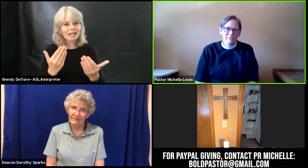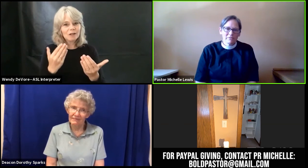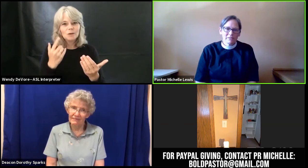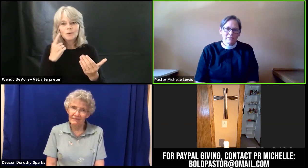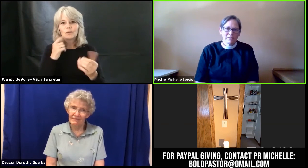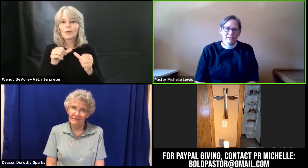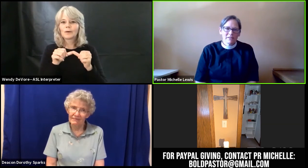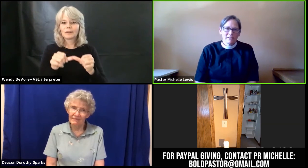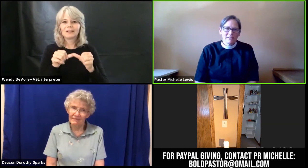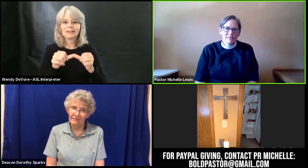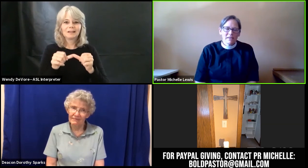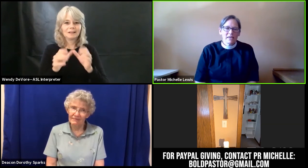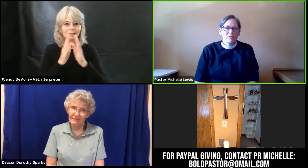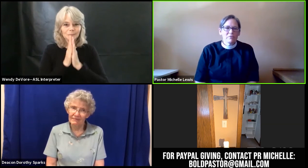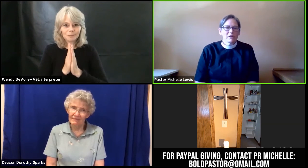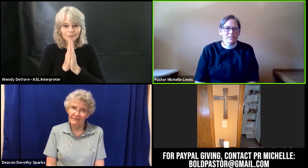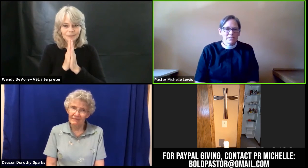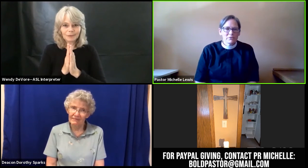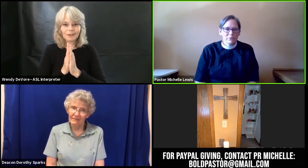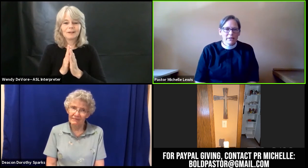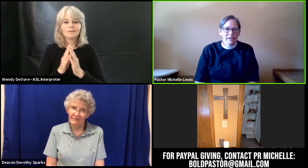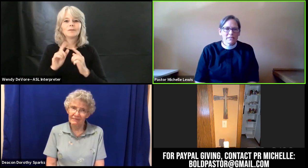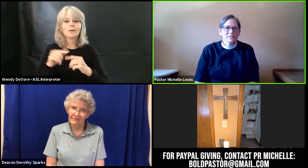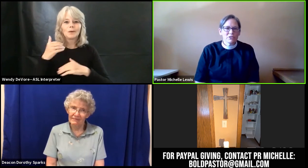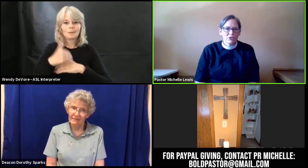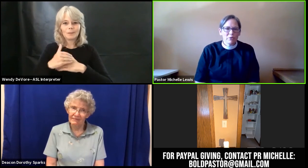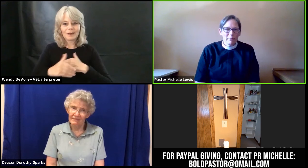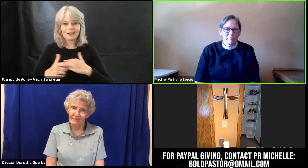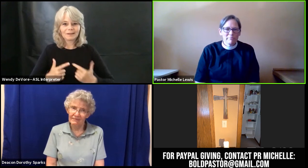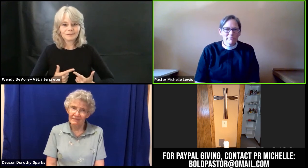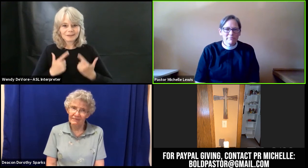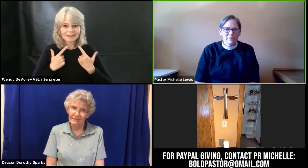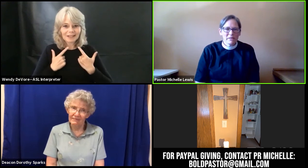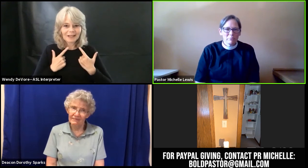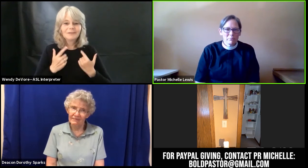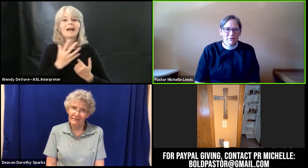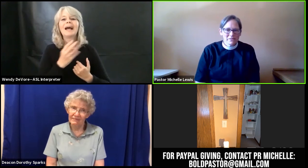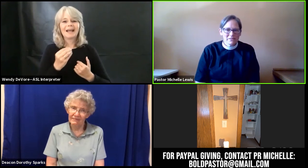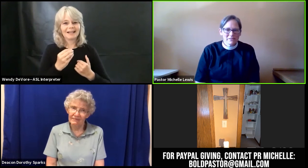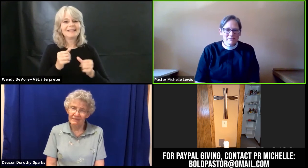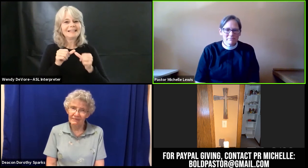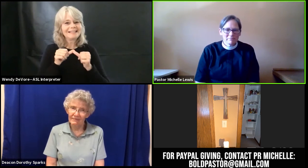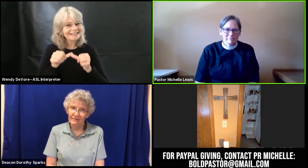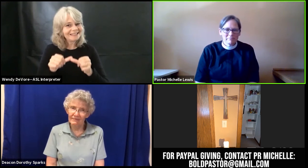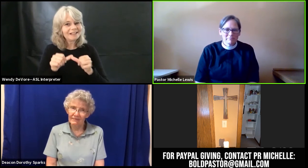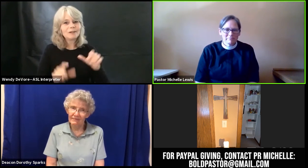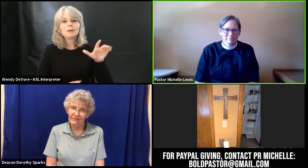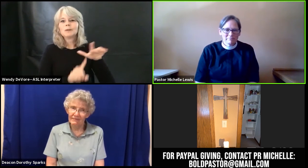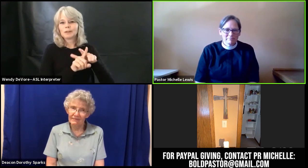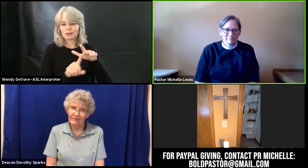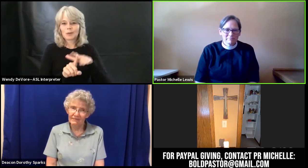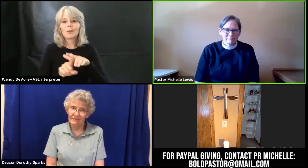thank you for continuing to show up and be present and